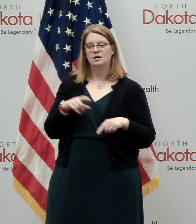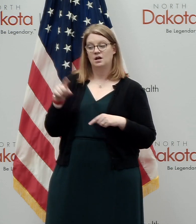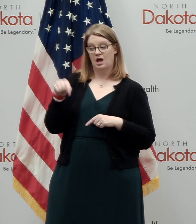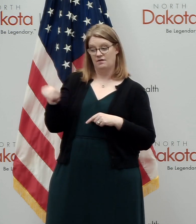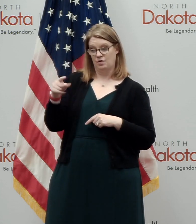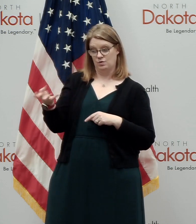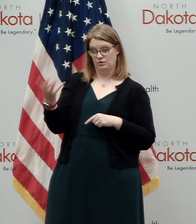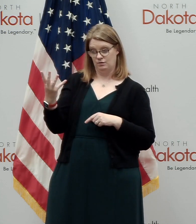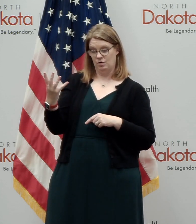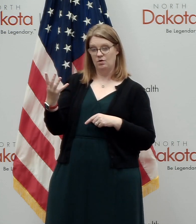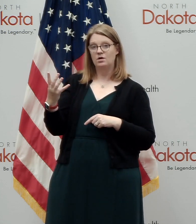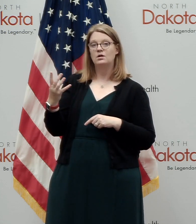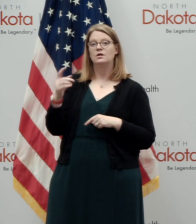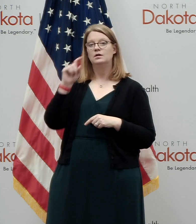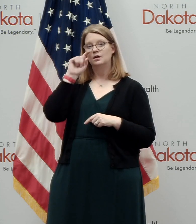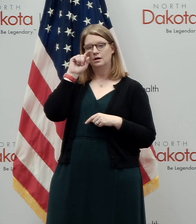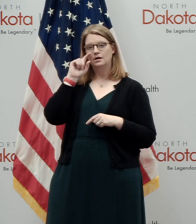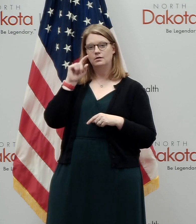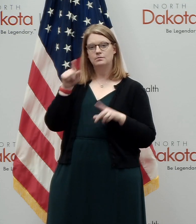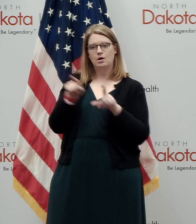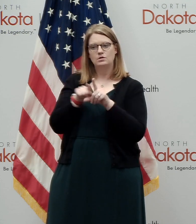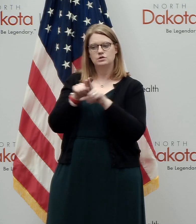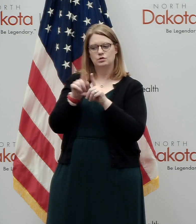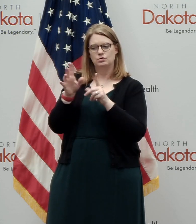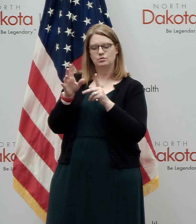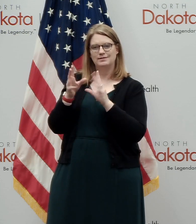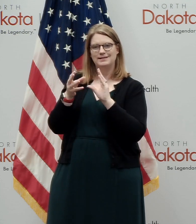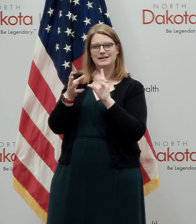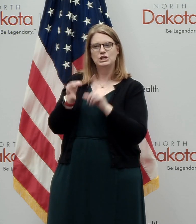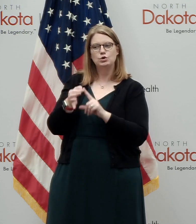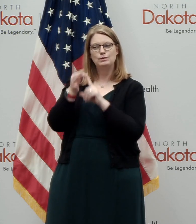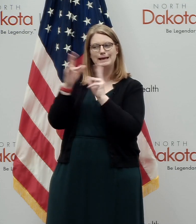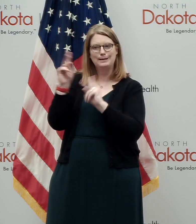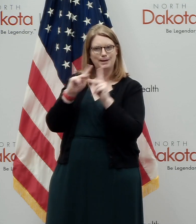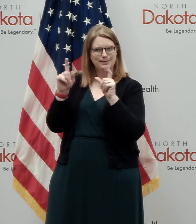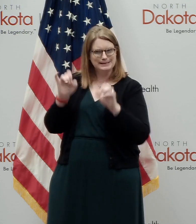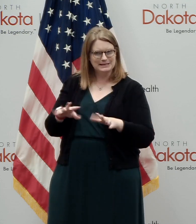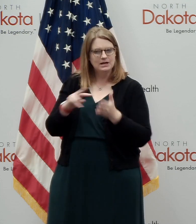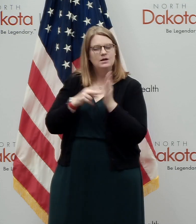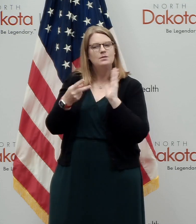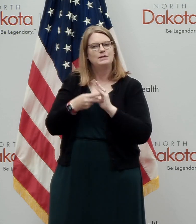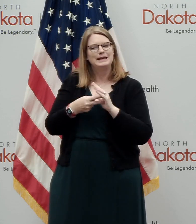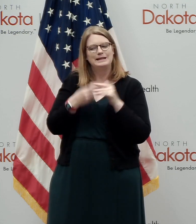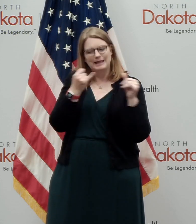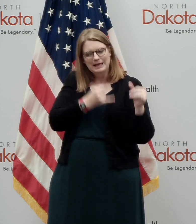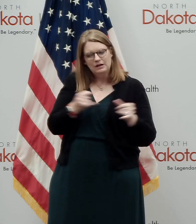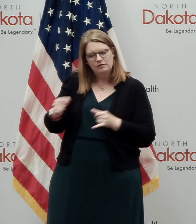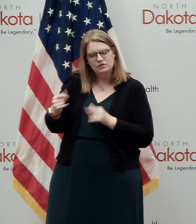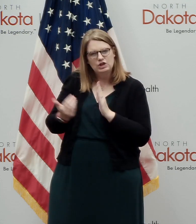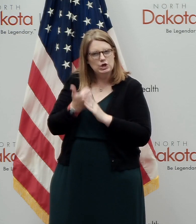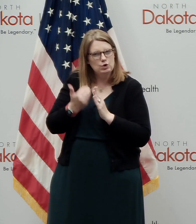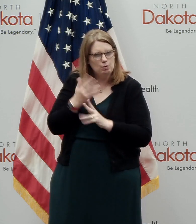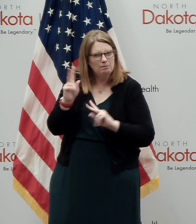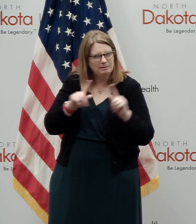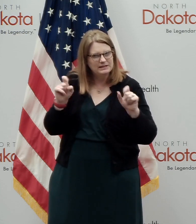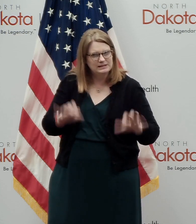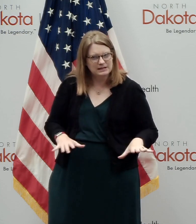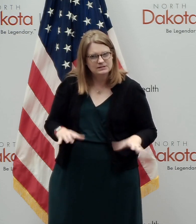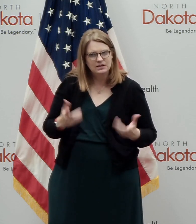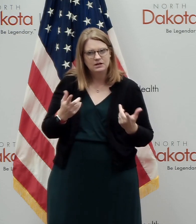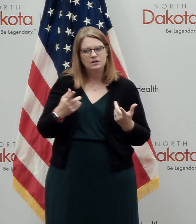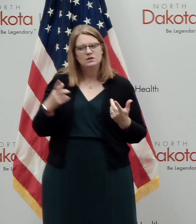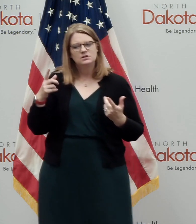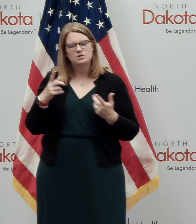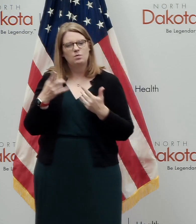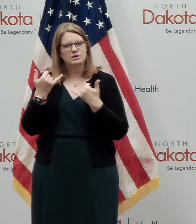states, only four also report the unique people tested, which we've been doing since the get-go. So we're along with Rhode Island, Colorado, and